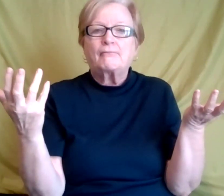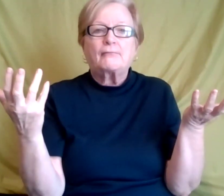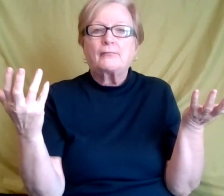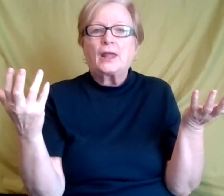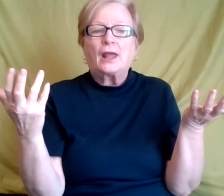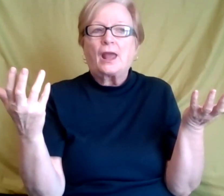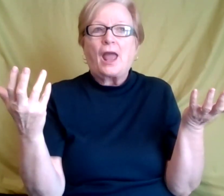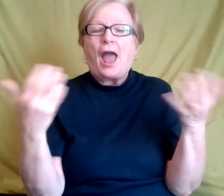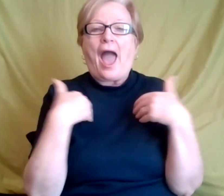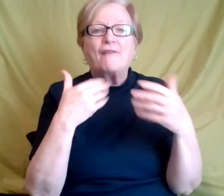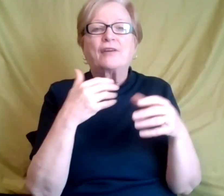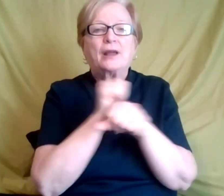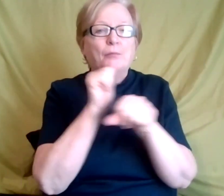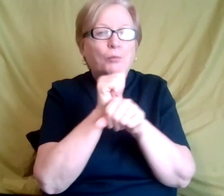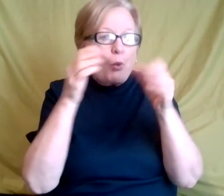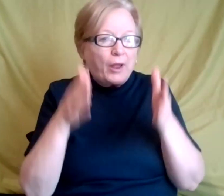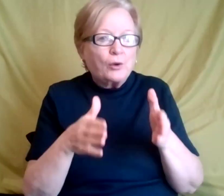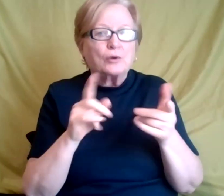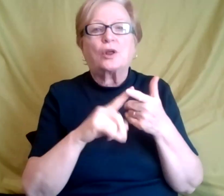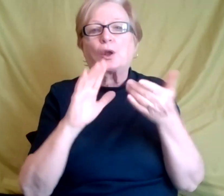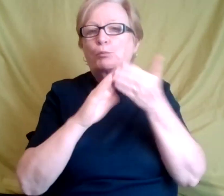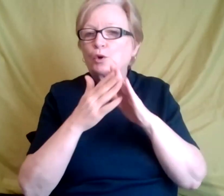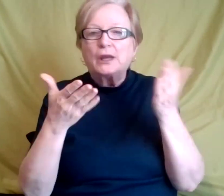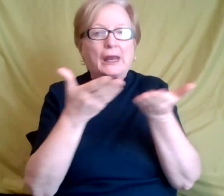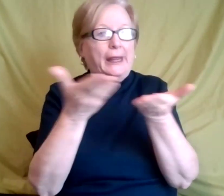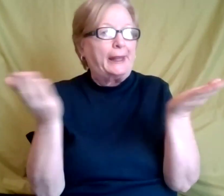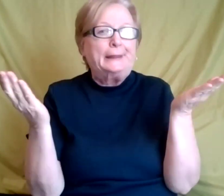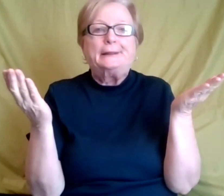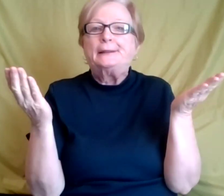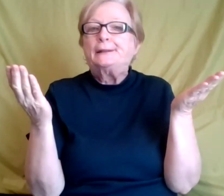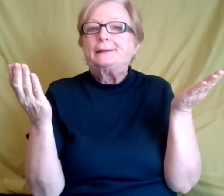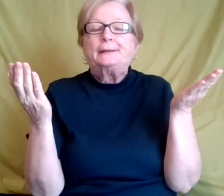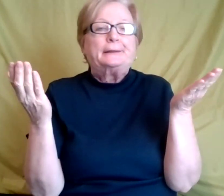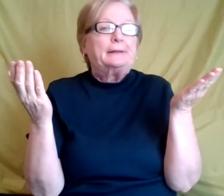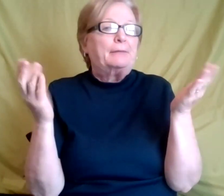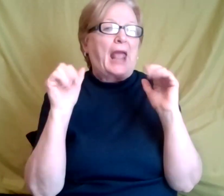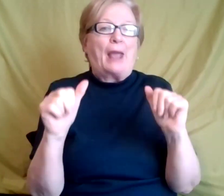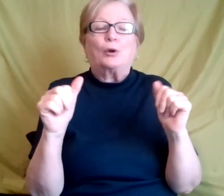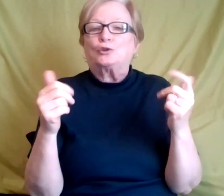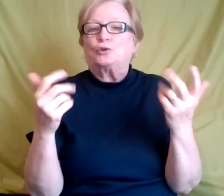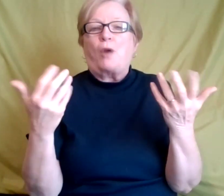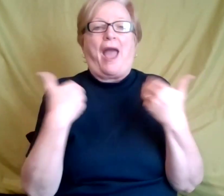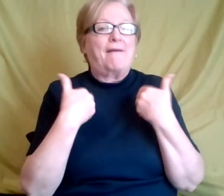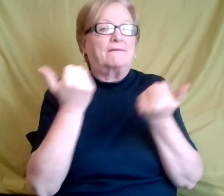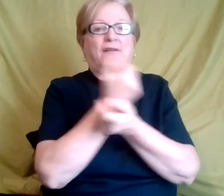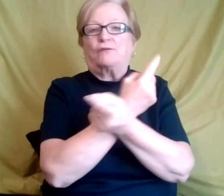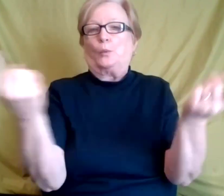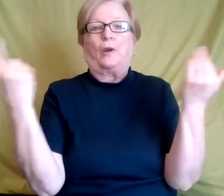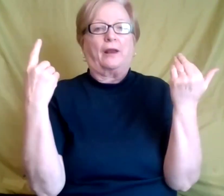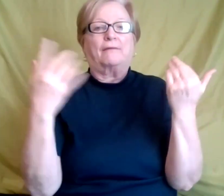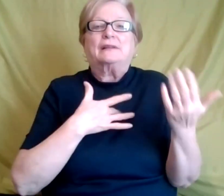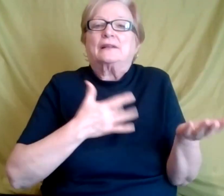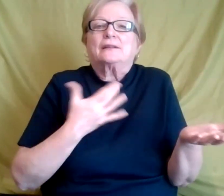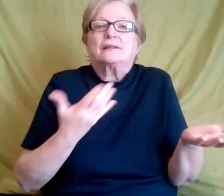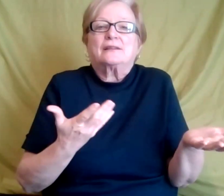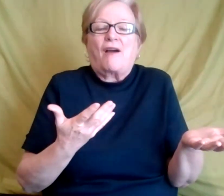employers, the community, just, uh, to be able to have everyone have a sense of